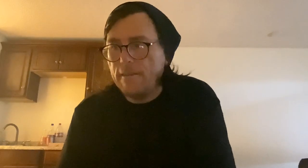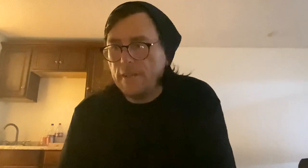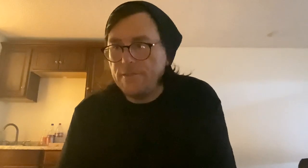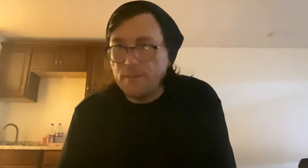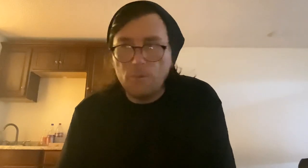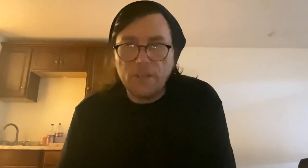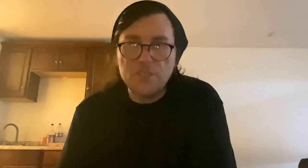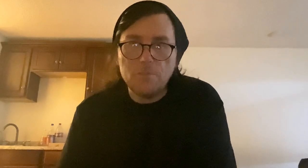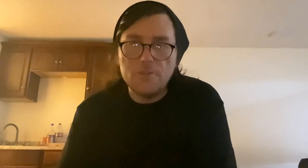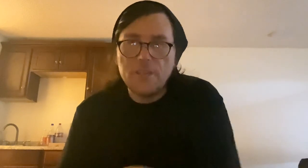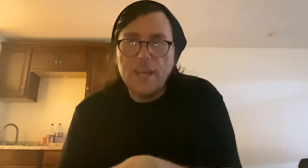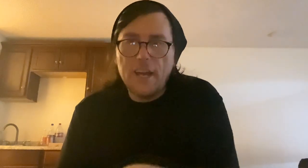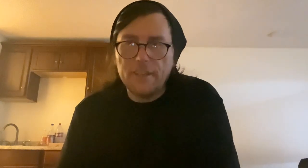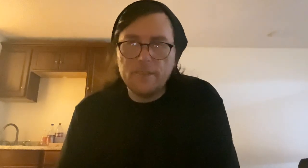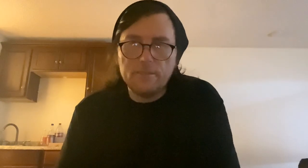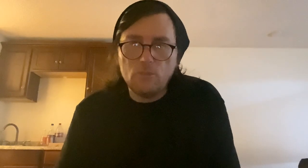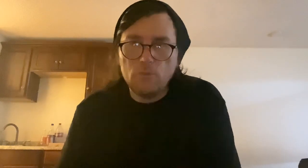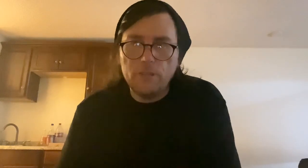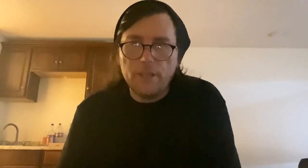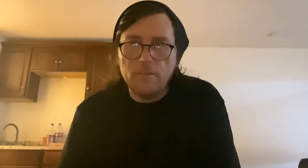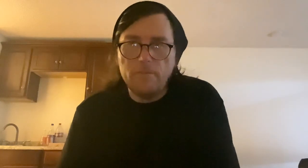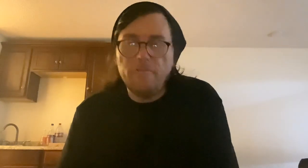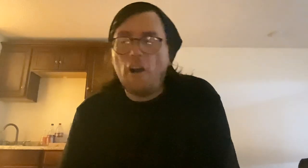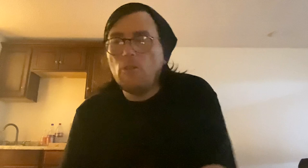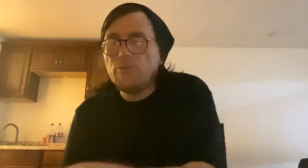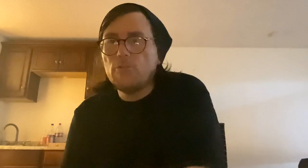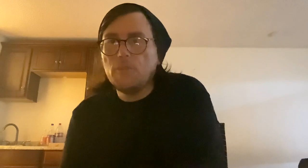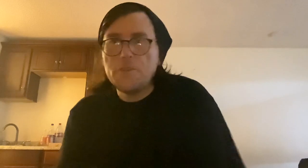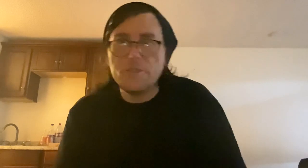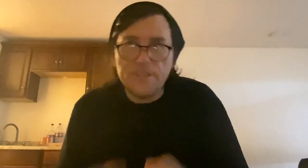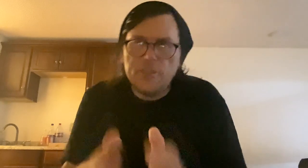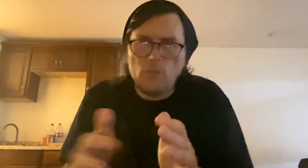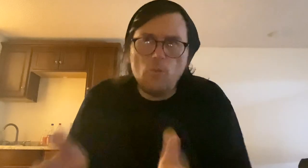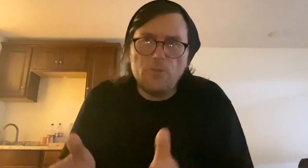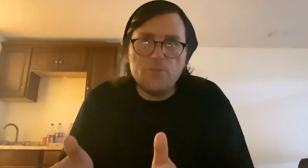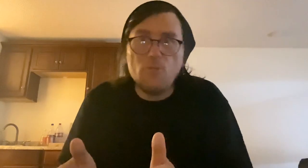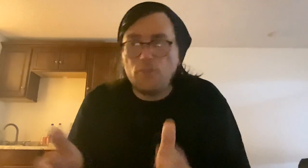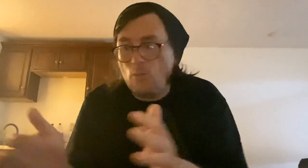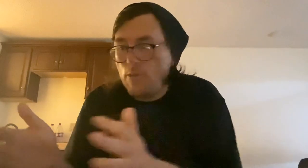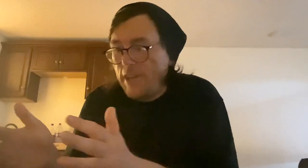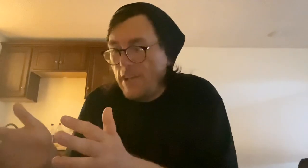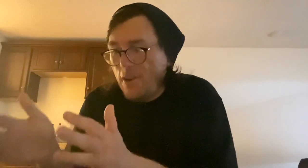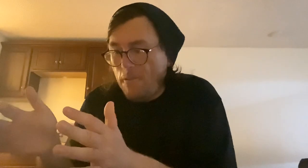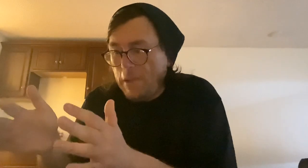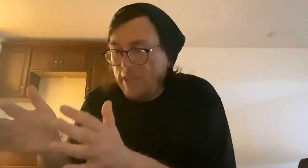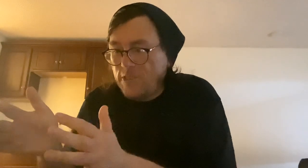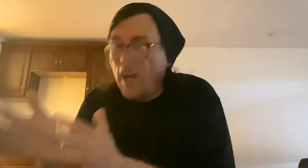to deal with customers, how to, you know, follow through commissions. Since you're going through school, you already are being taught